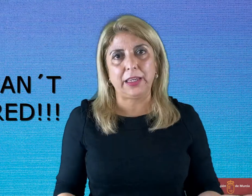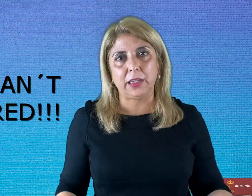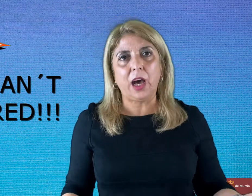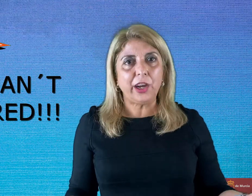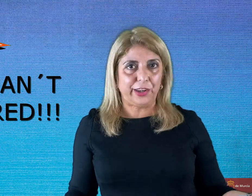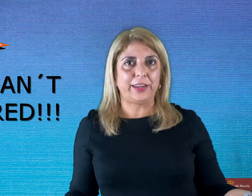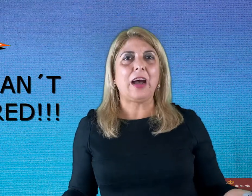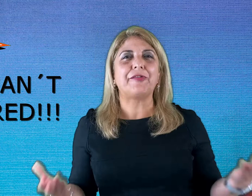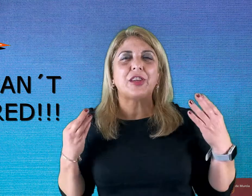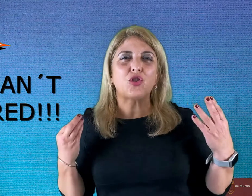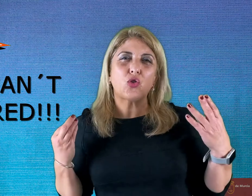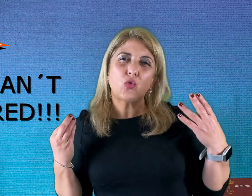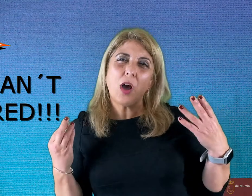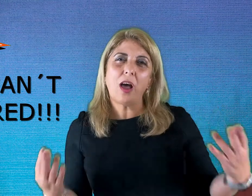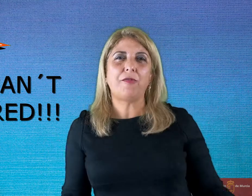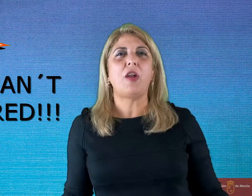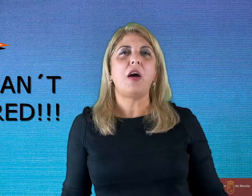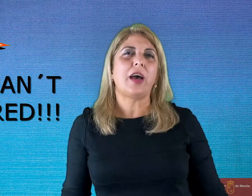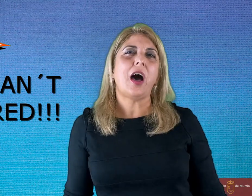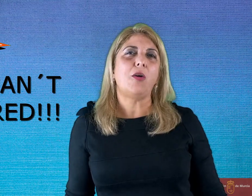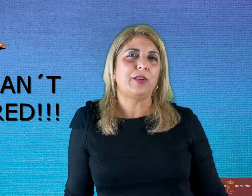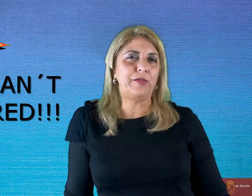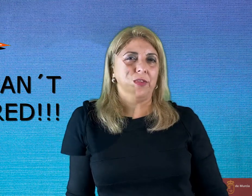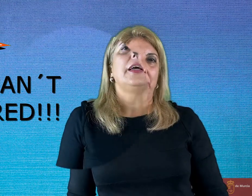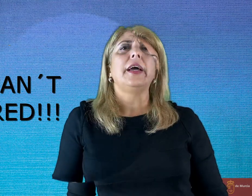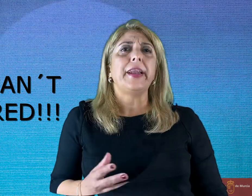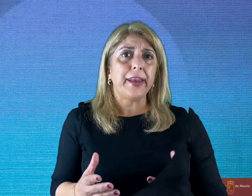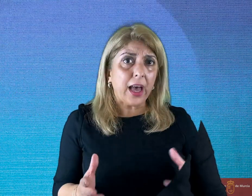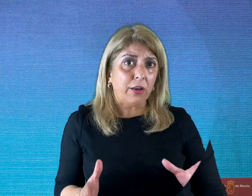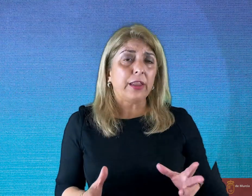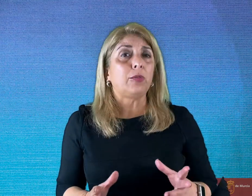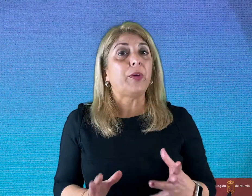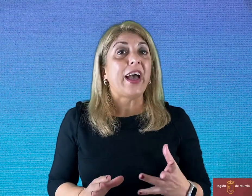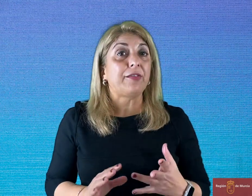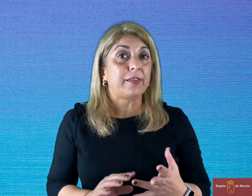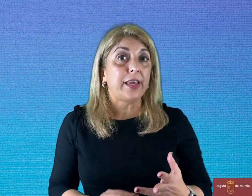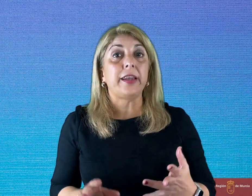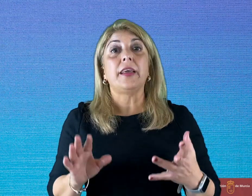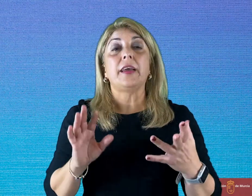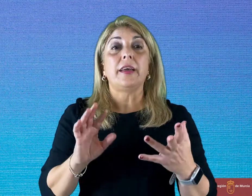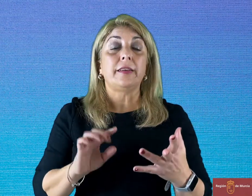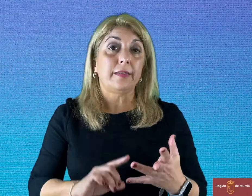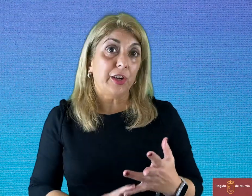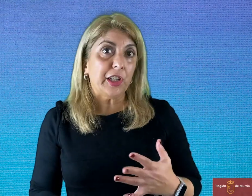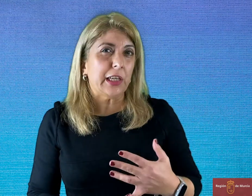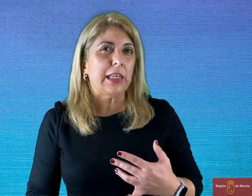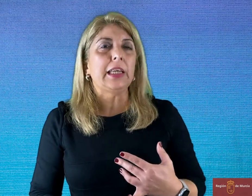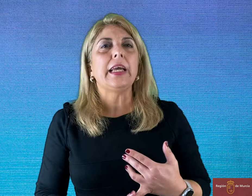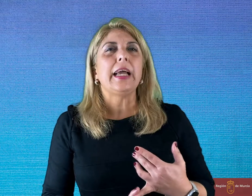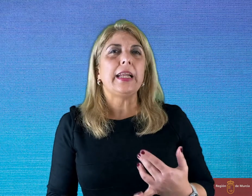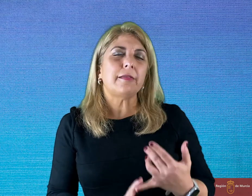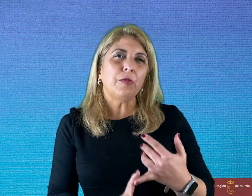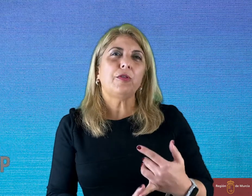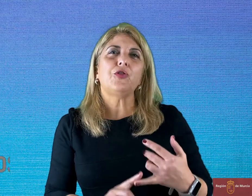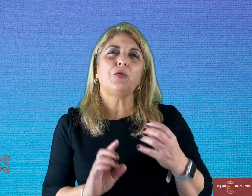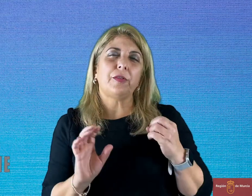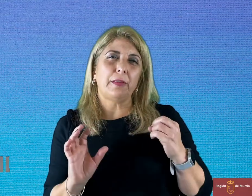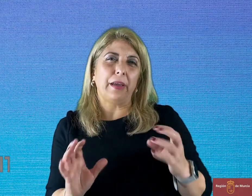tired after 12 long hours of sleep. Now that we have seen certainty, let's move on to possibility.